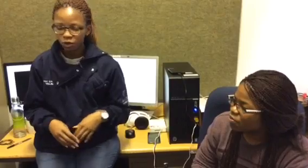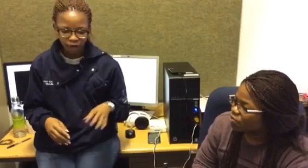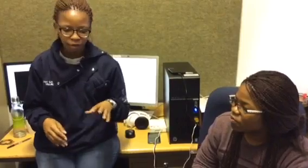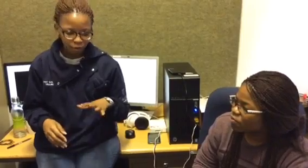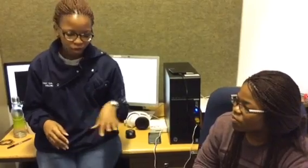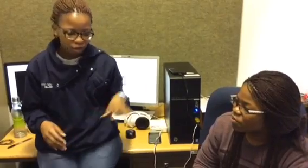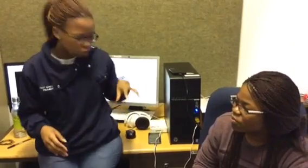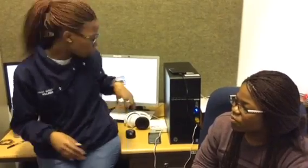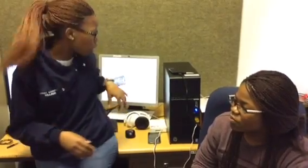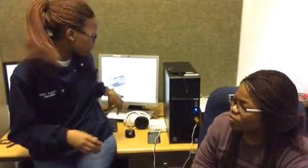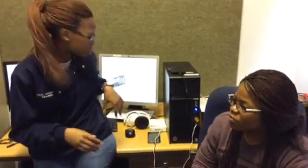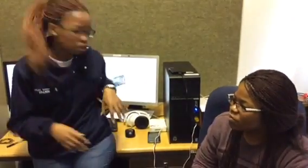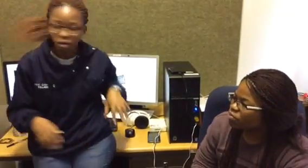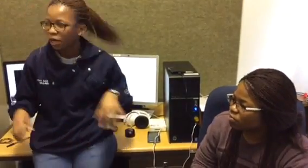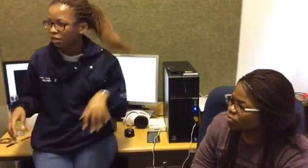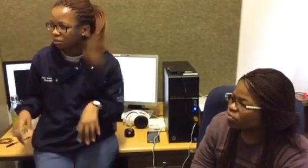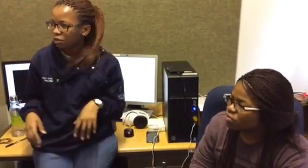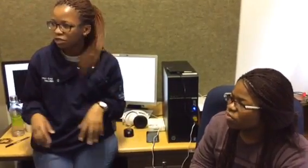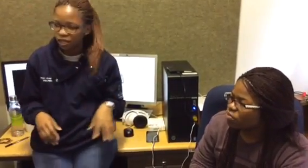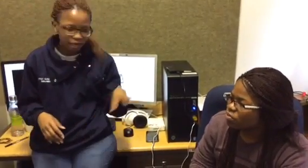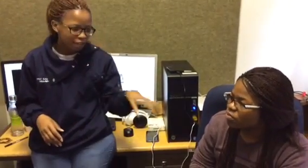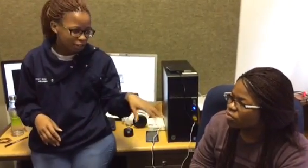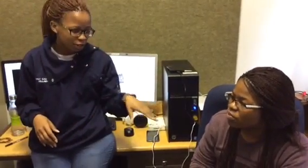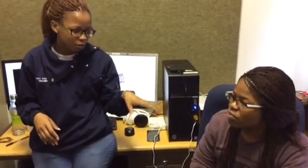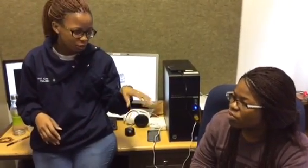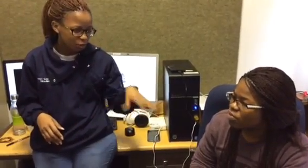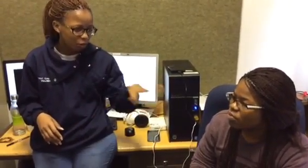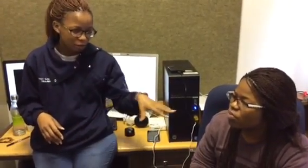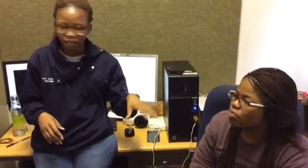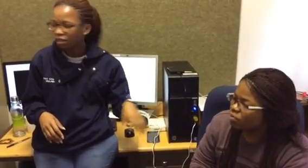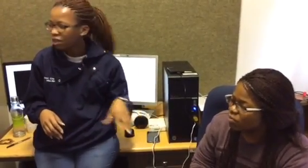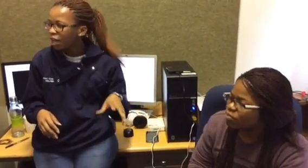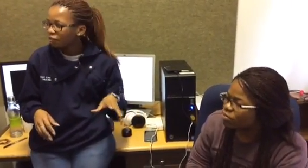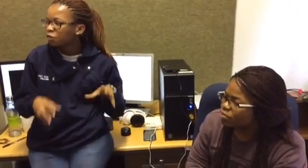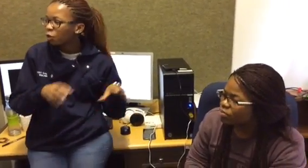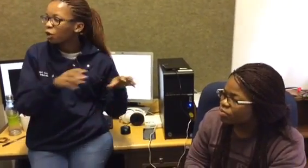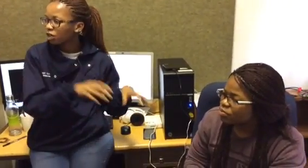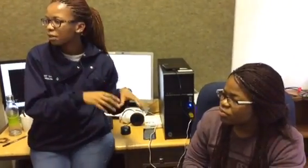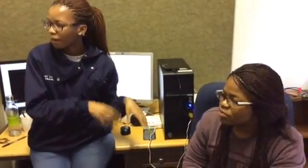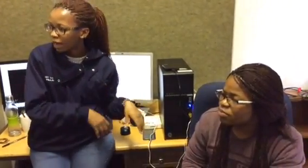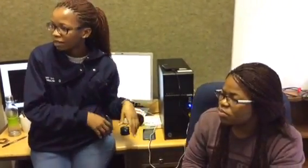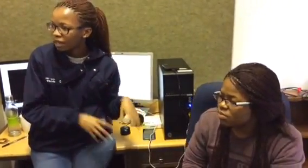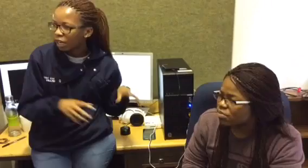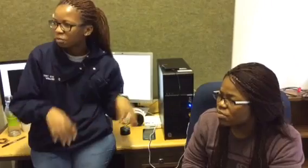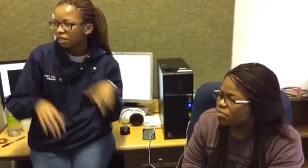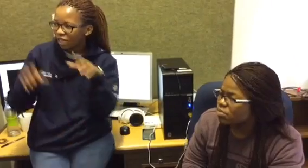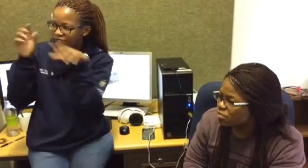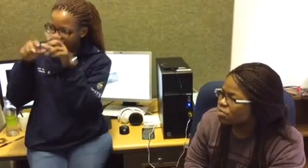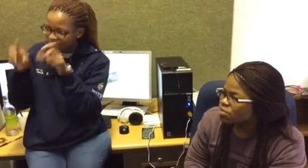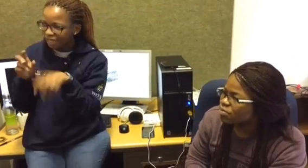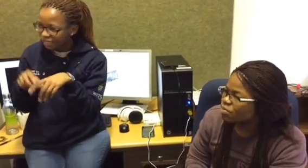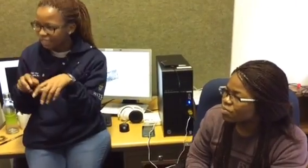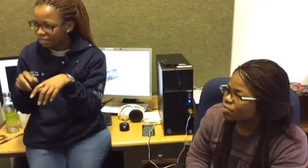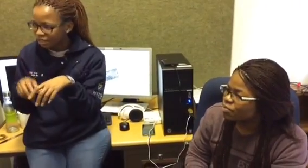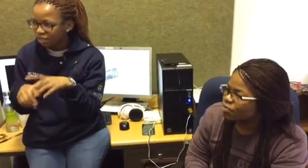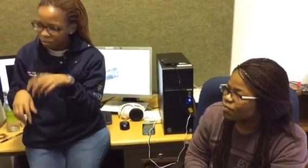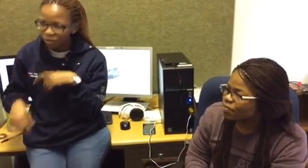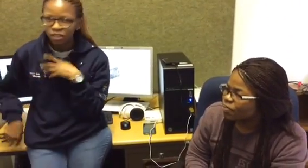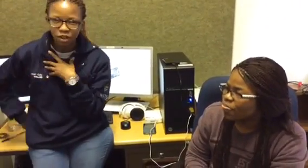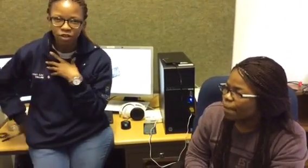I worked a whole lot on my computer and like her who would probably have to go work in a mine I'd be the guy sitting at the desk busy on